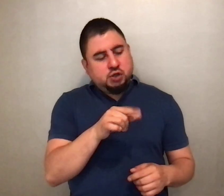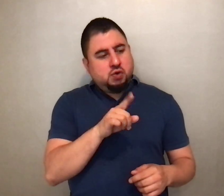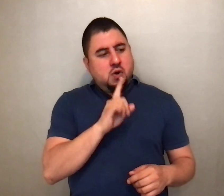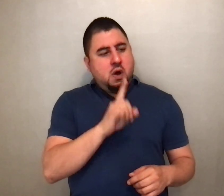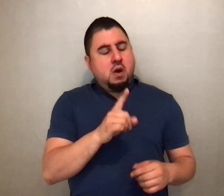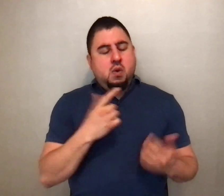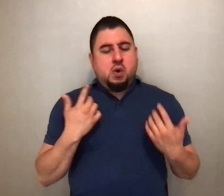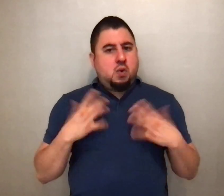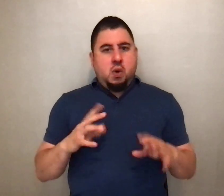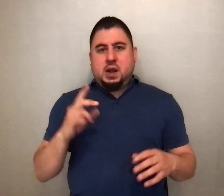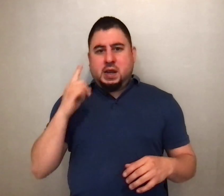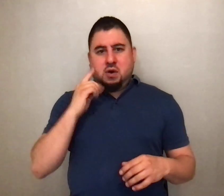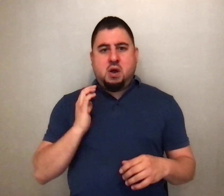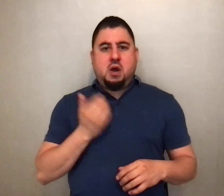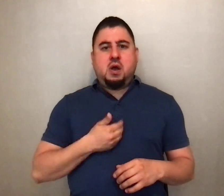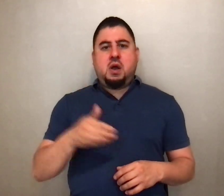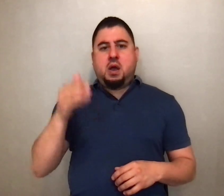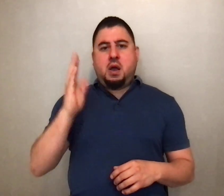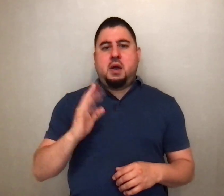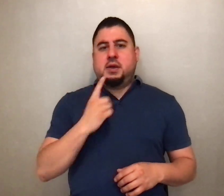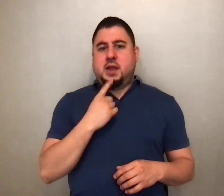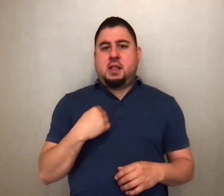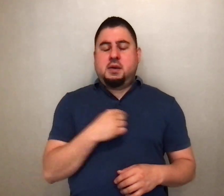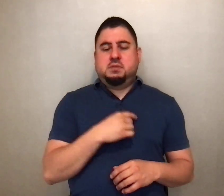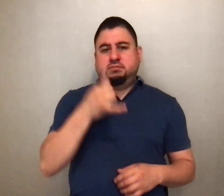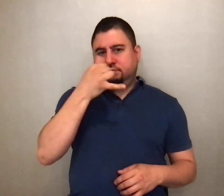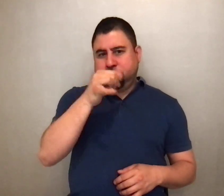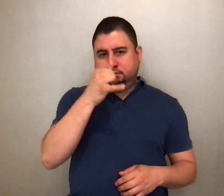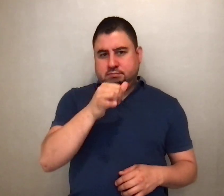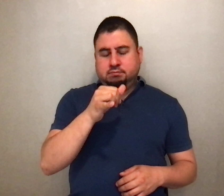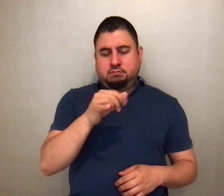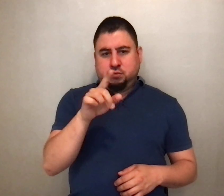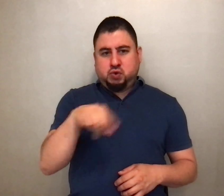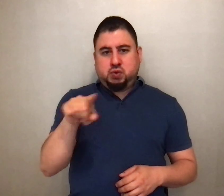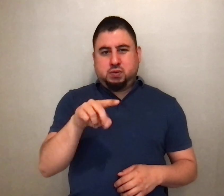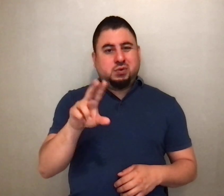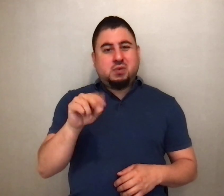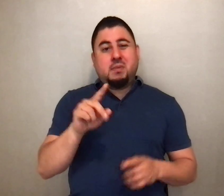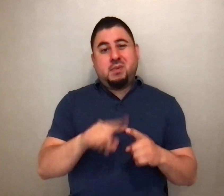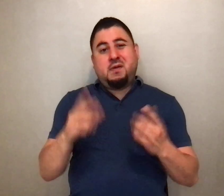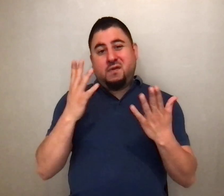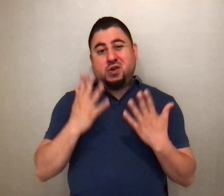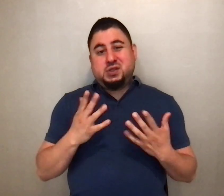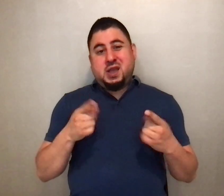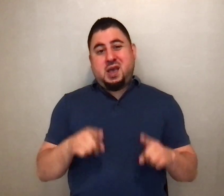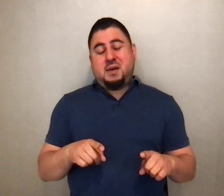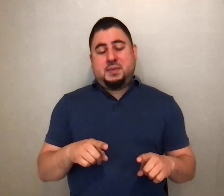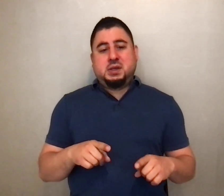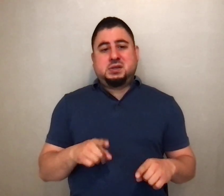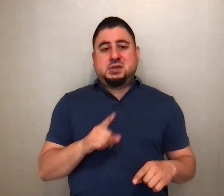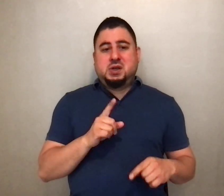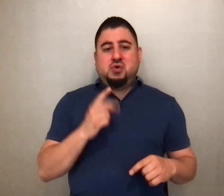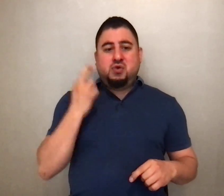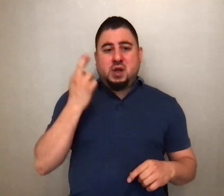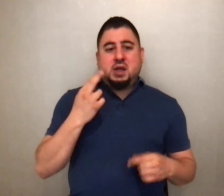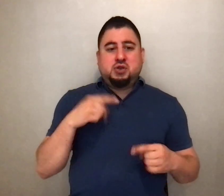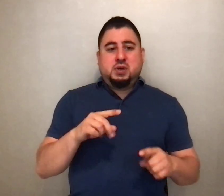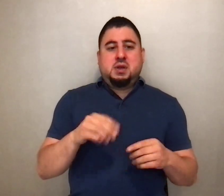hear our God saying those things to us. But unfortunately, it happens. But they realize in the breaking of the